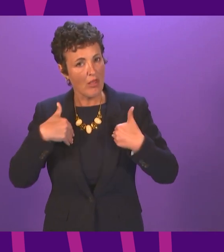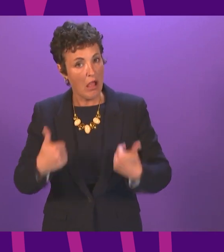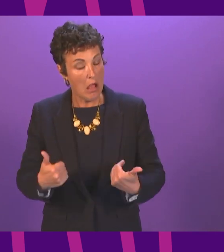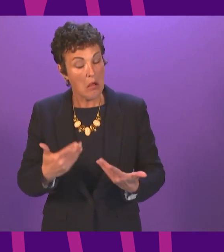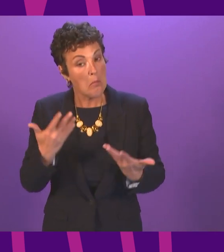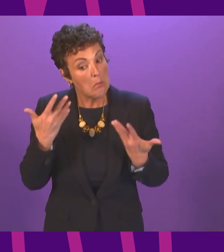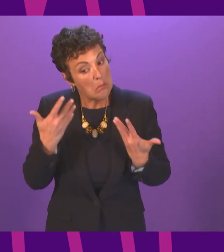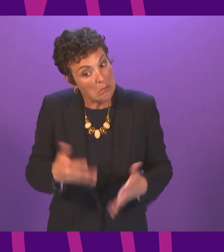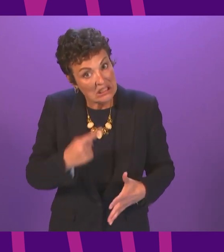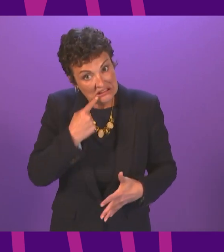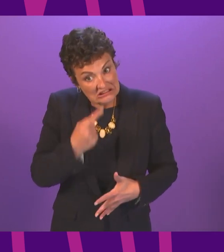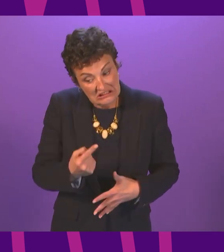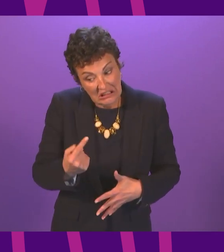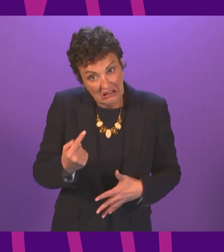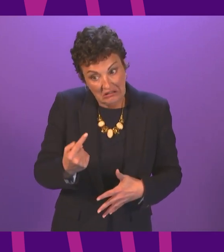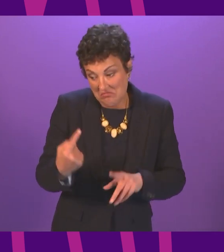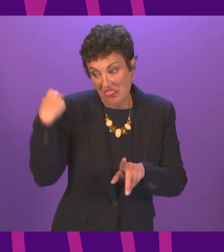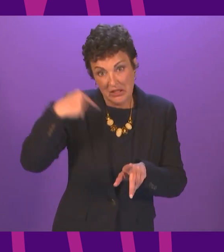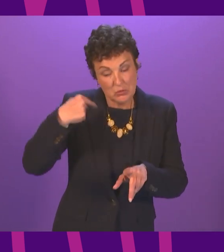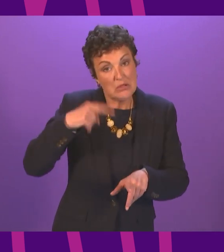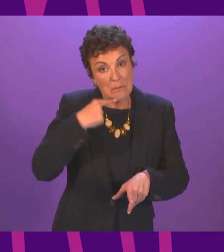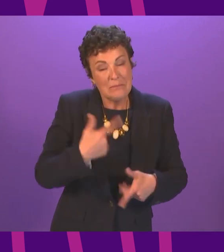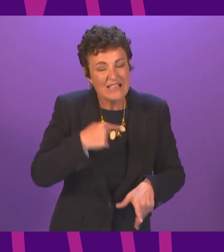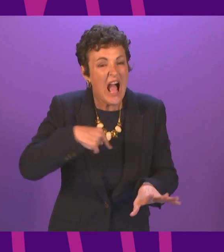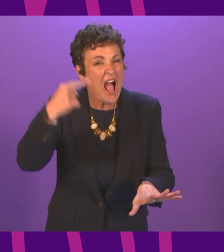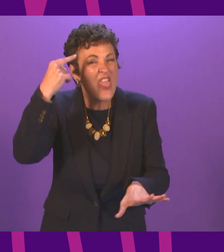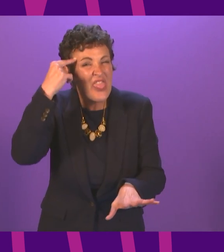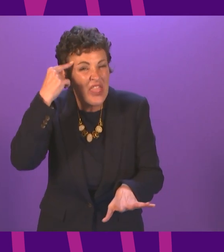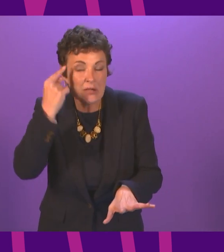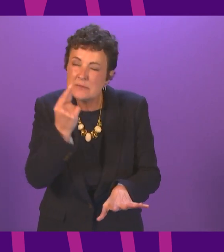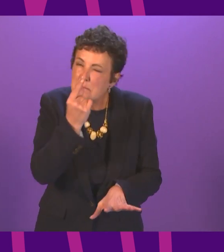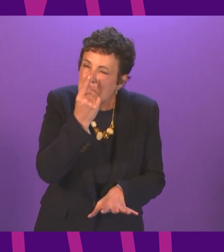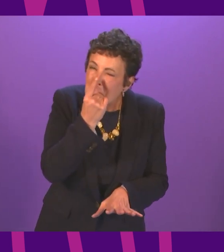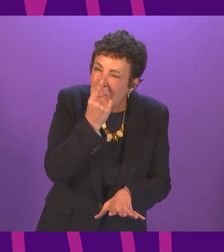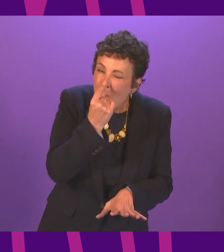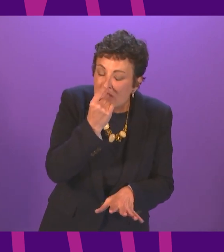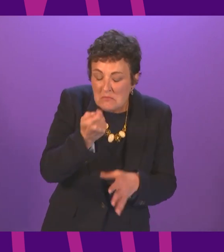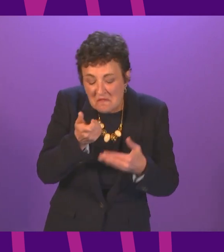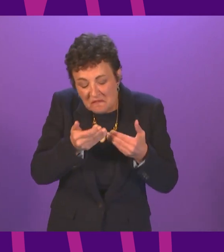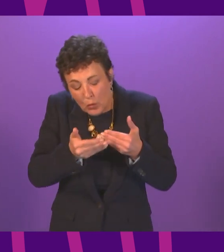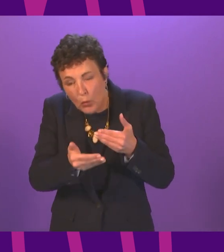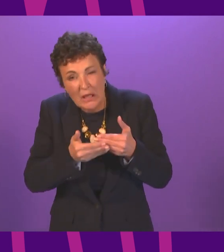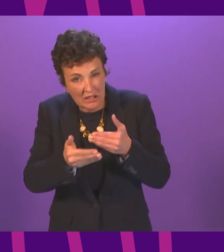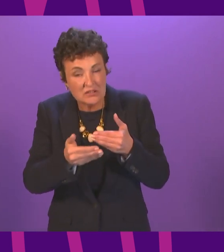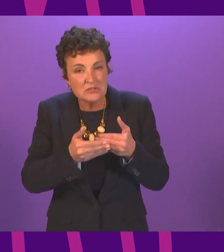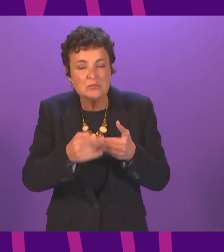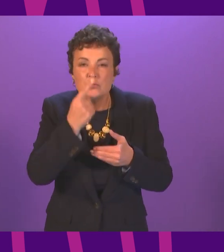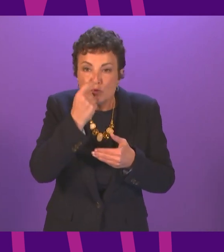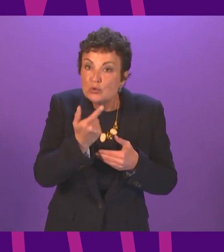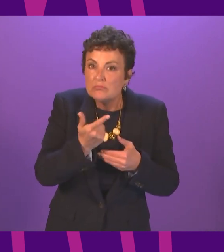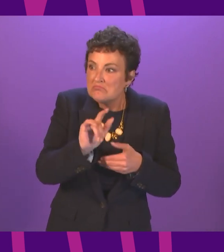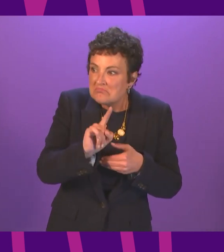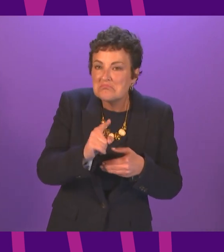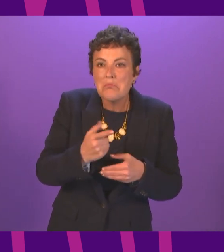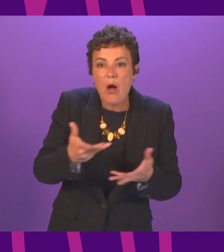reported earlier this week as saying I think there is room in the coming weeks to increase the